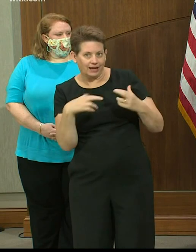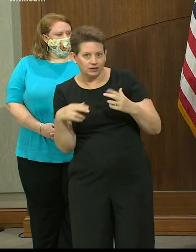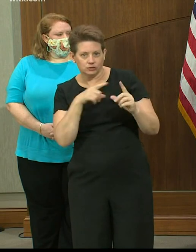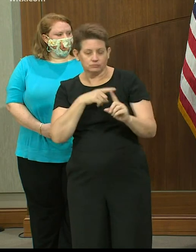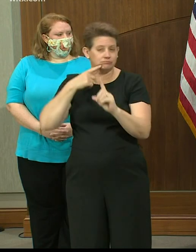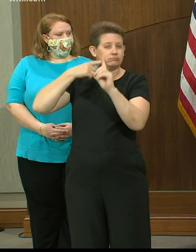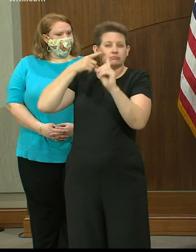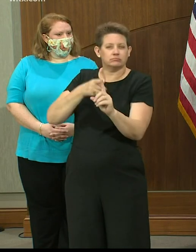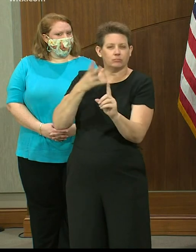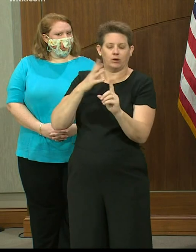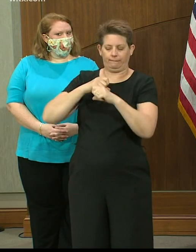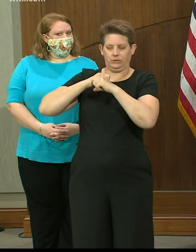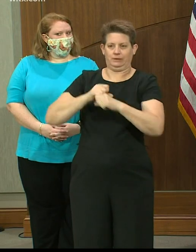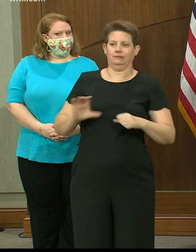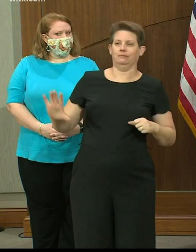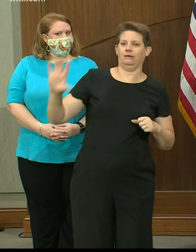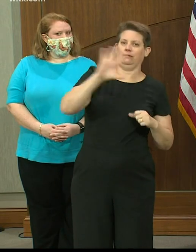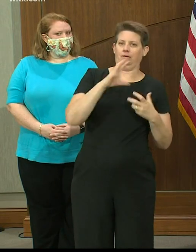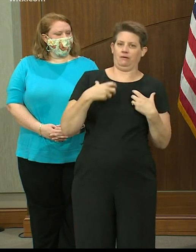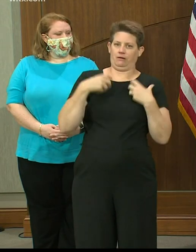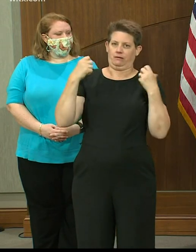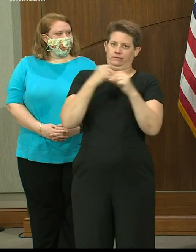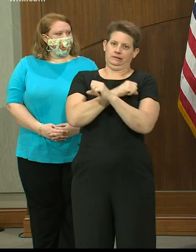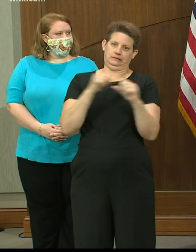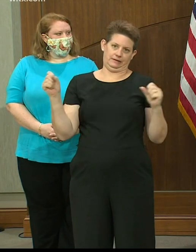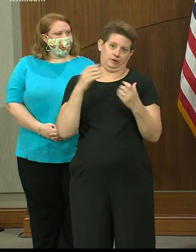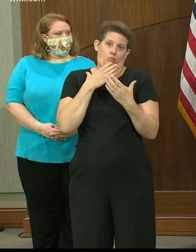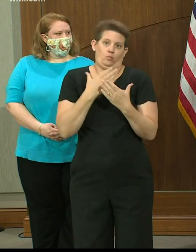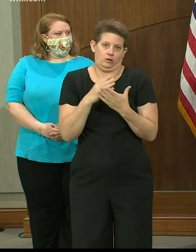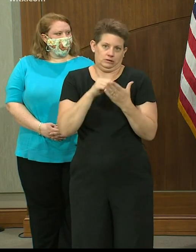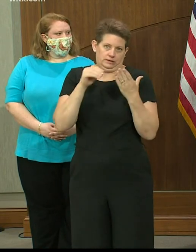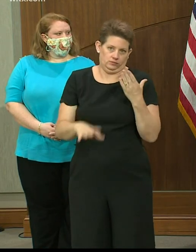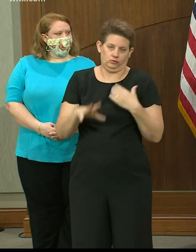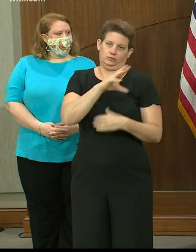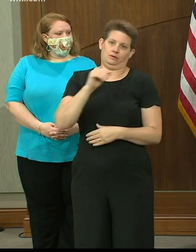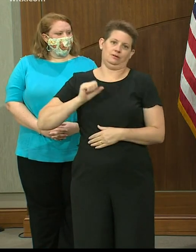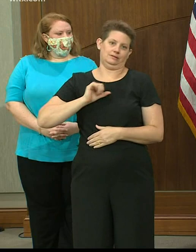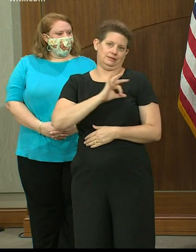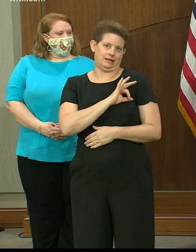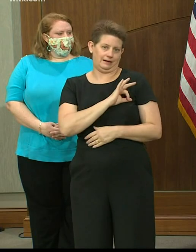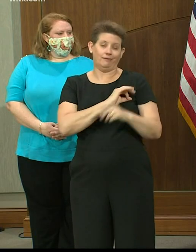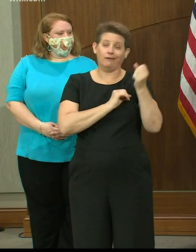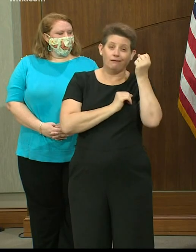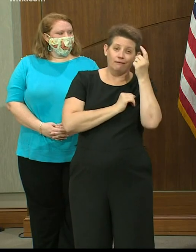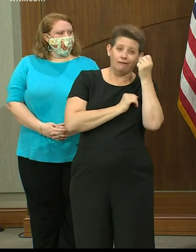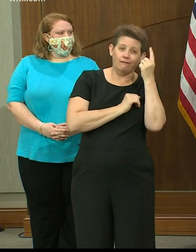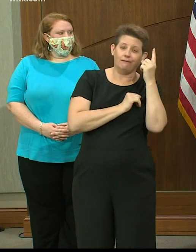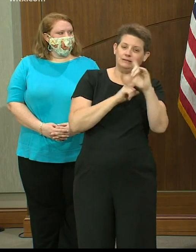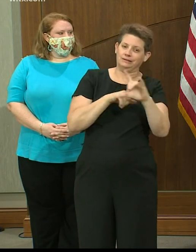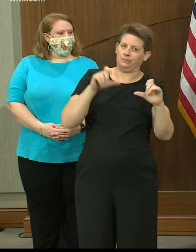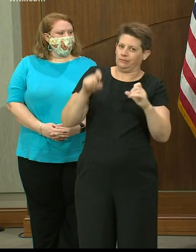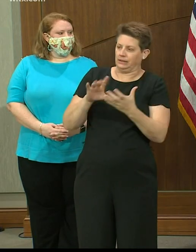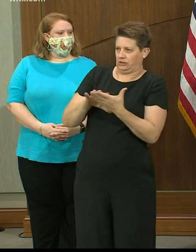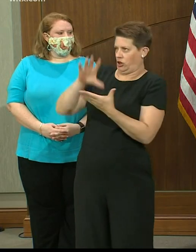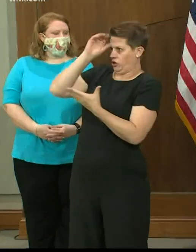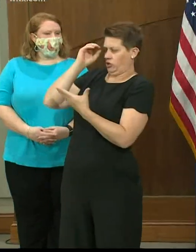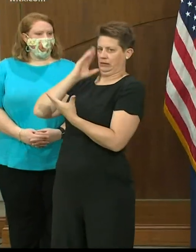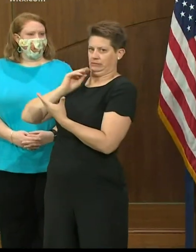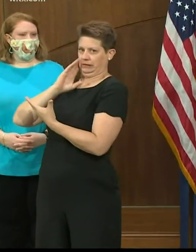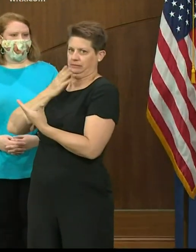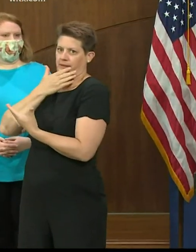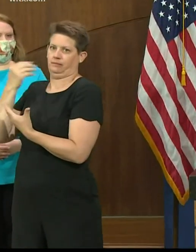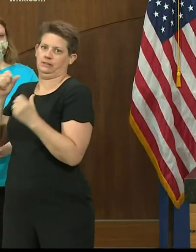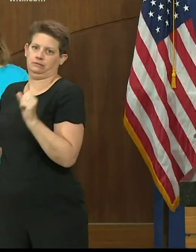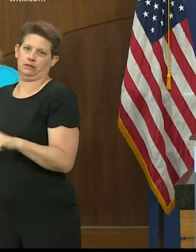toward protecting the health, safety, and wellness of students and staff while giving students the best possible learning experience.